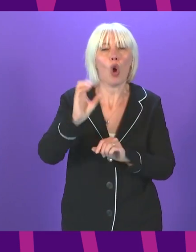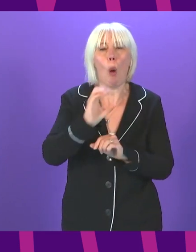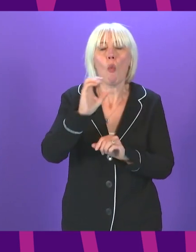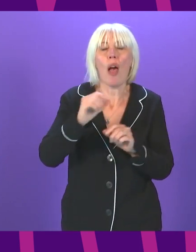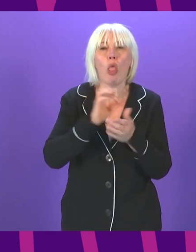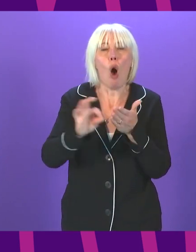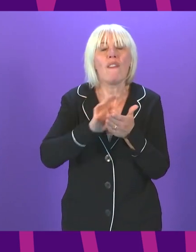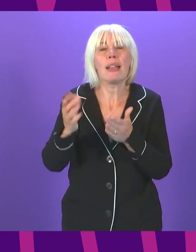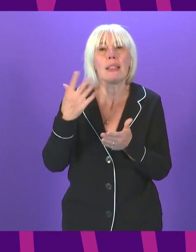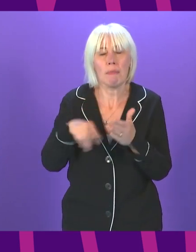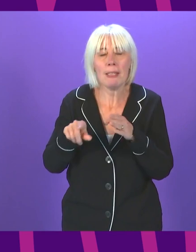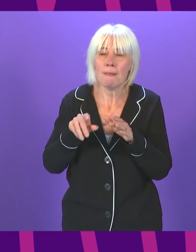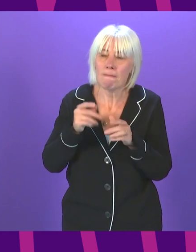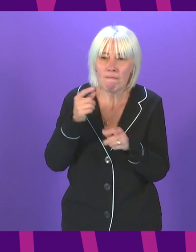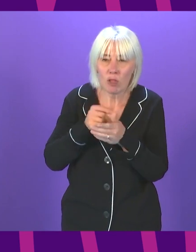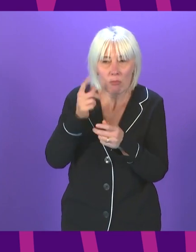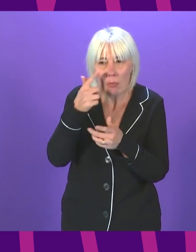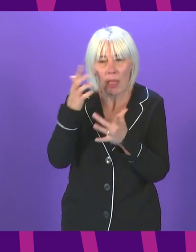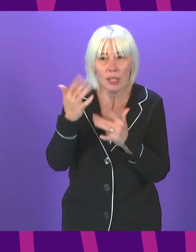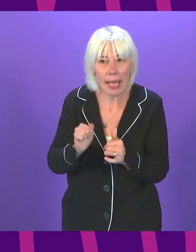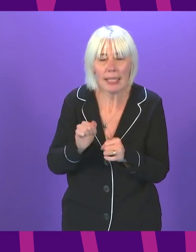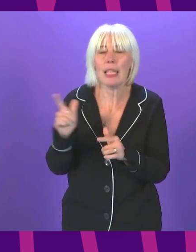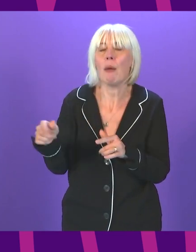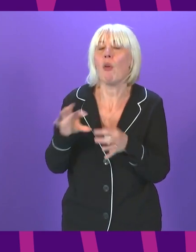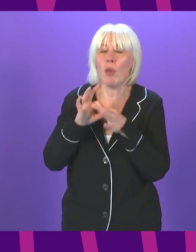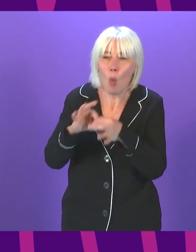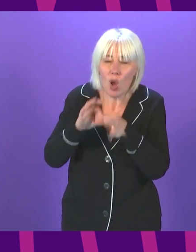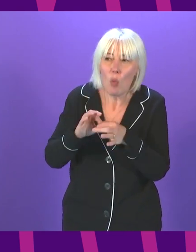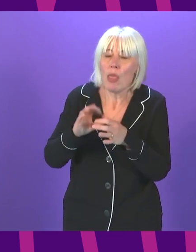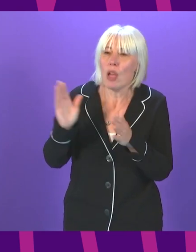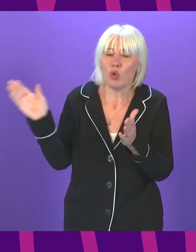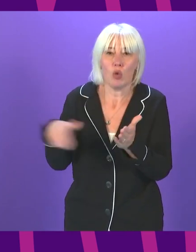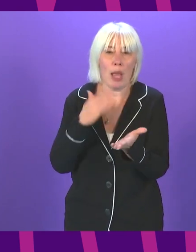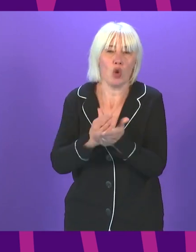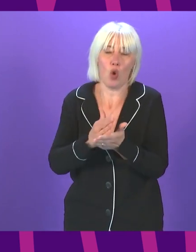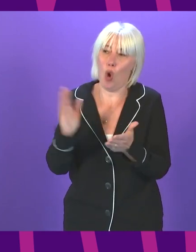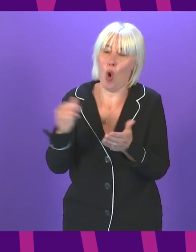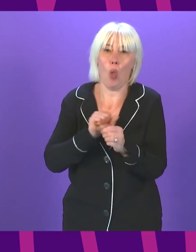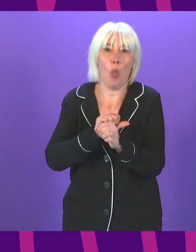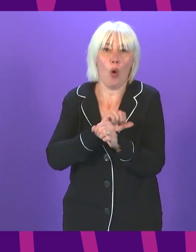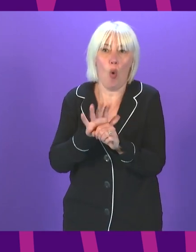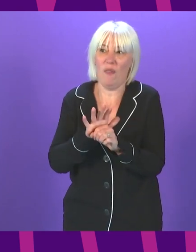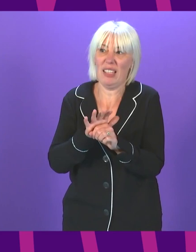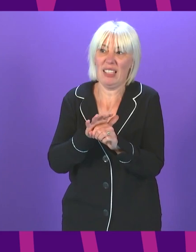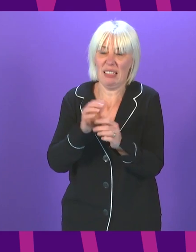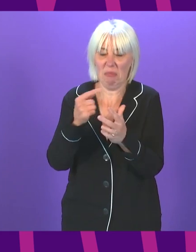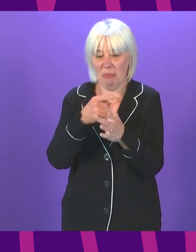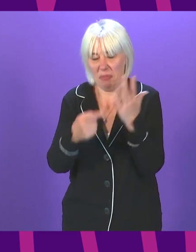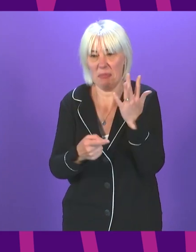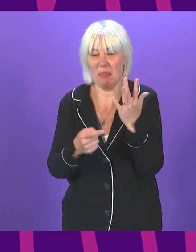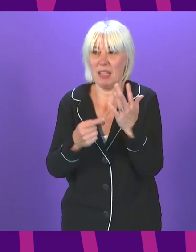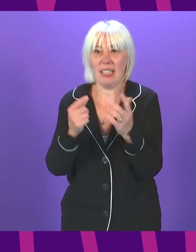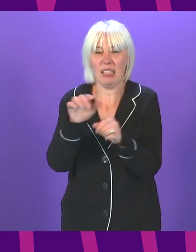The Scottish Government has been working closely with it and Border Force to ensure that its COVID status solutions are recognised and accepted worldwide.